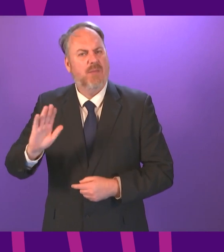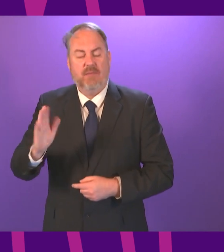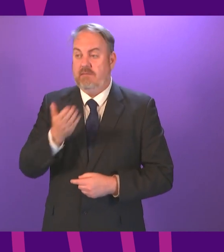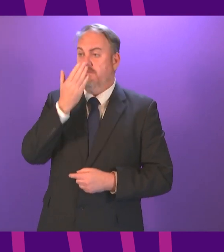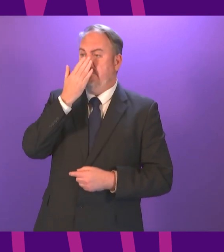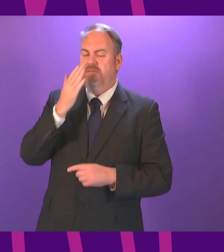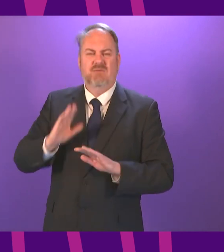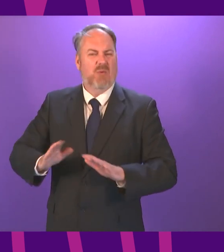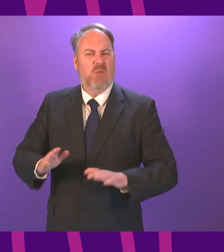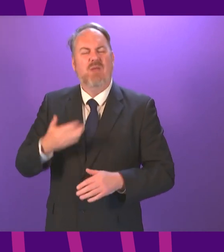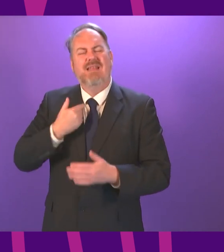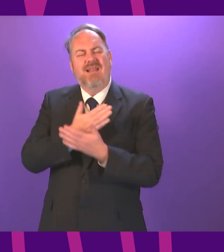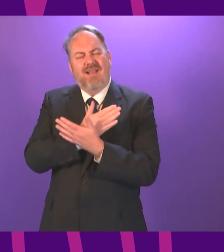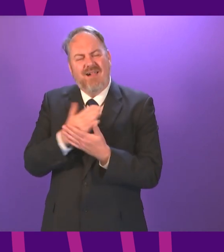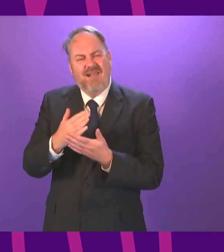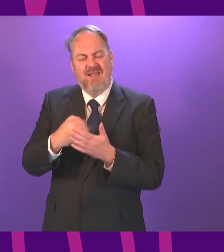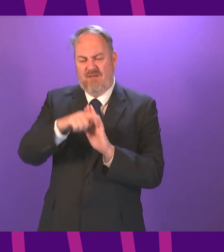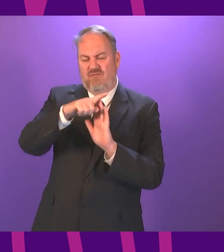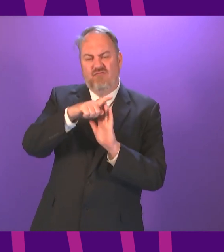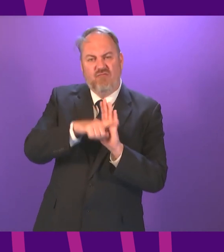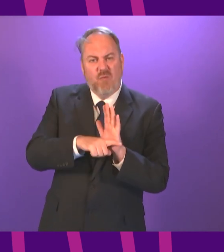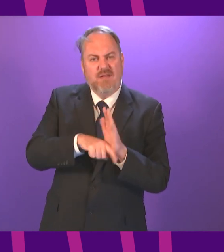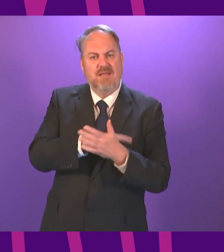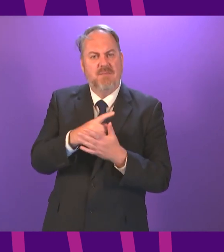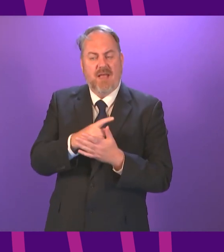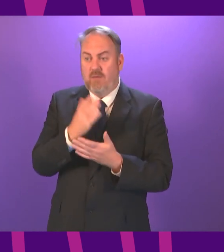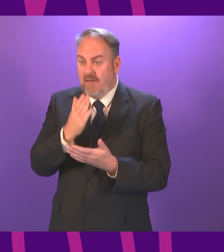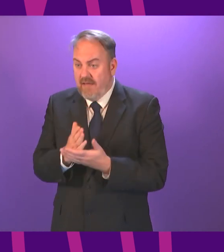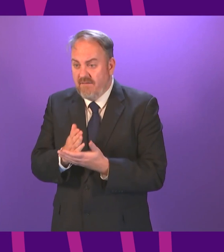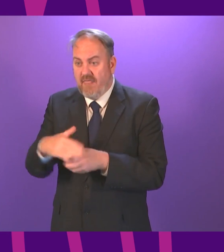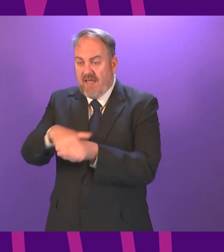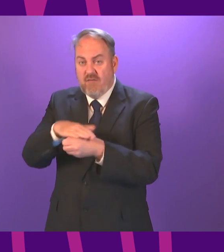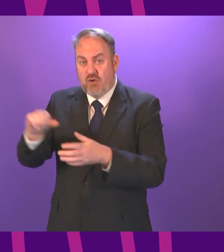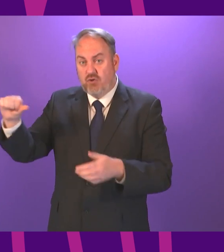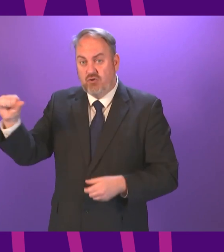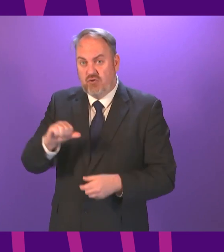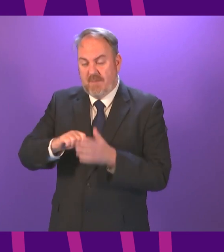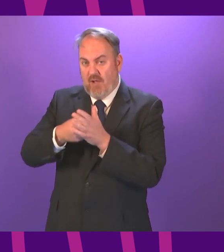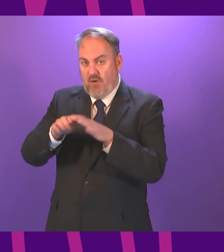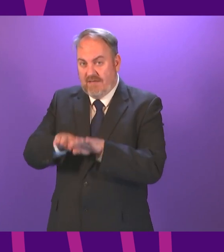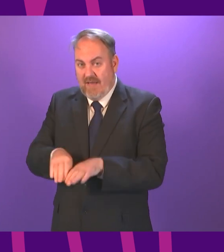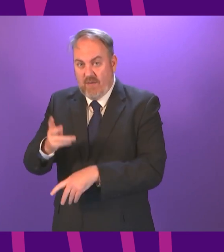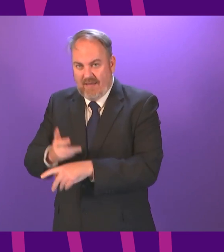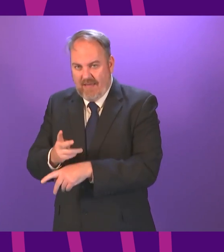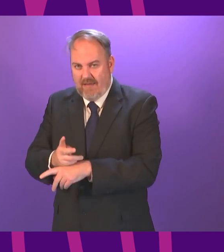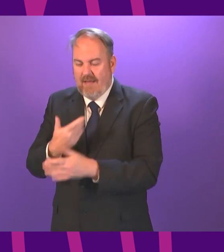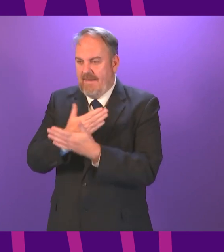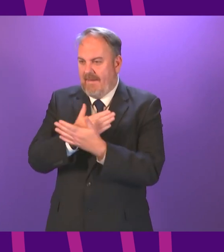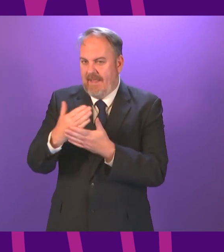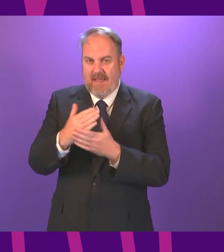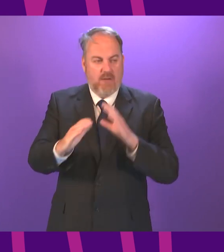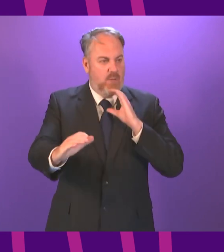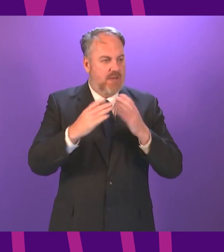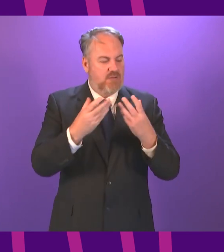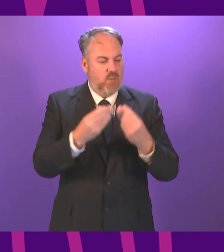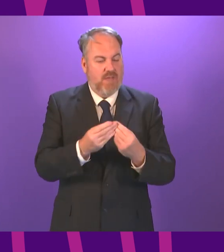by having clear criteria of when a local area will face further restrictions, have proper channels of communication with businesses